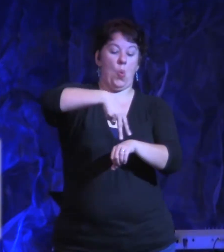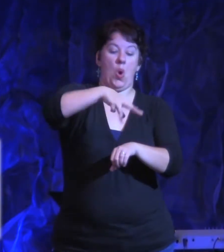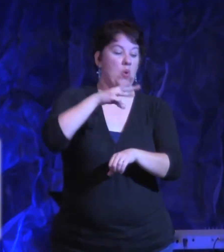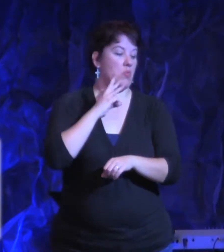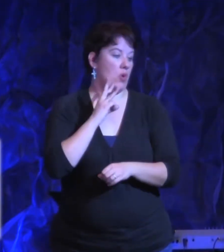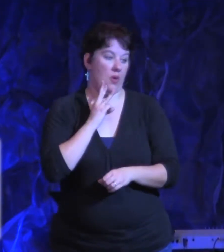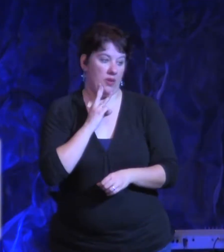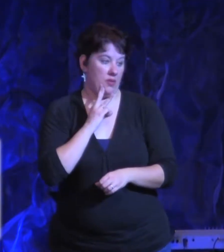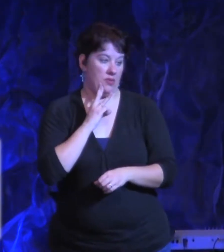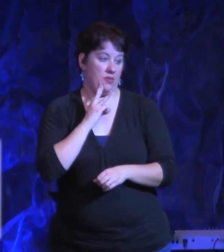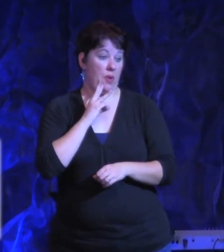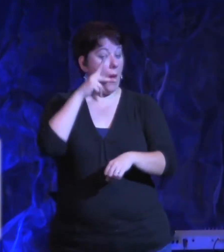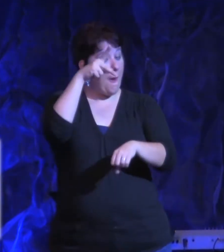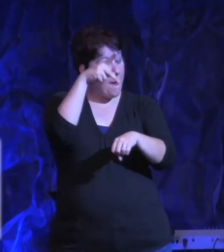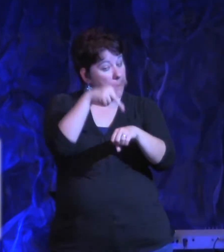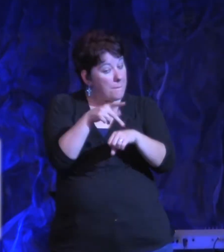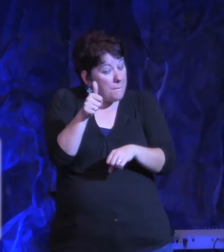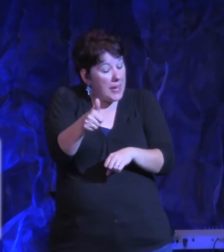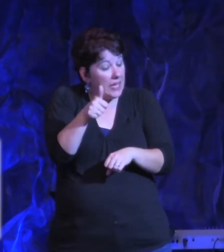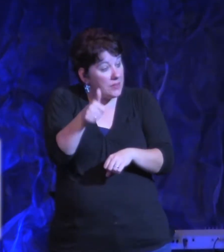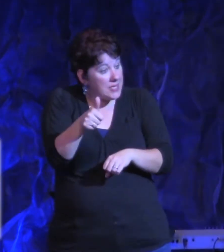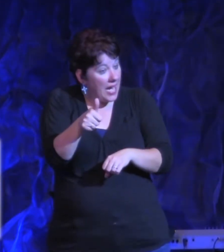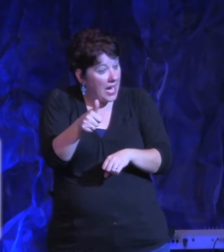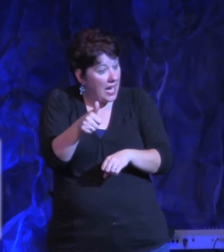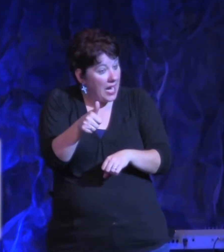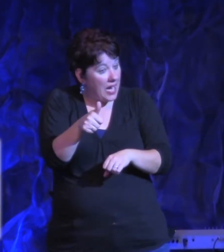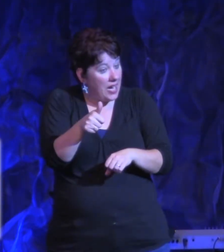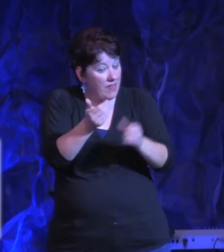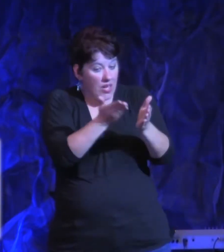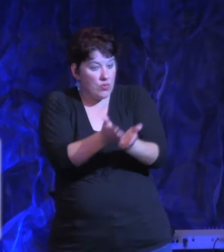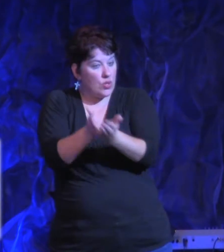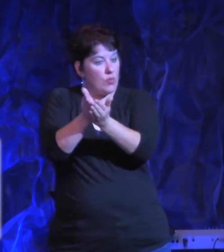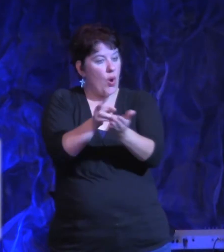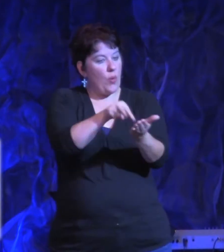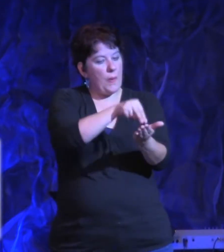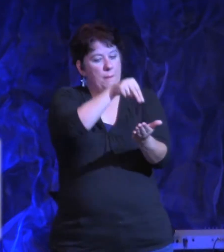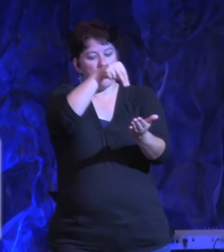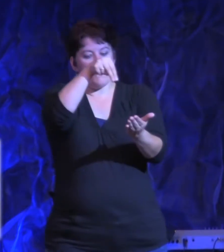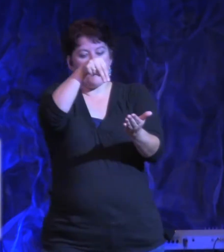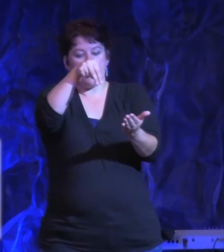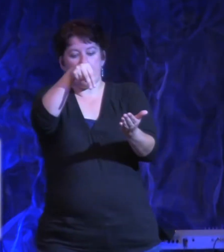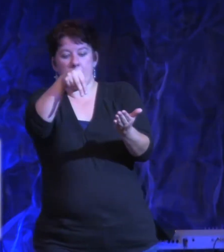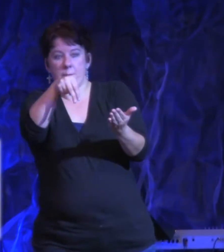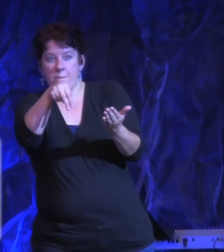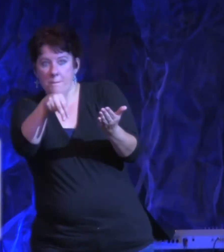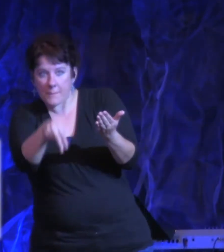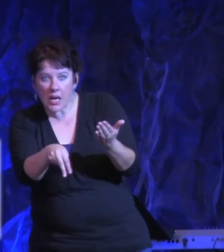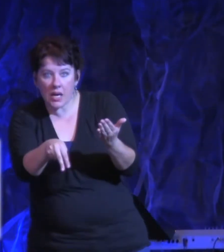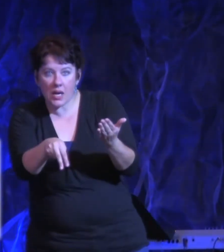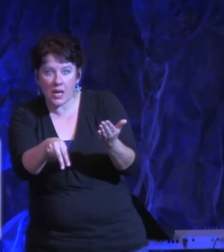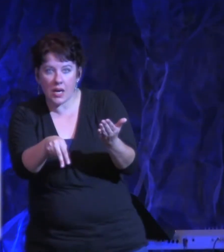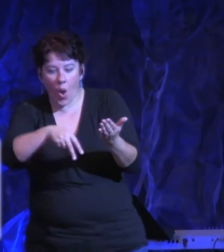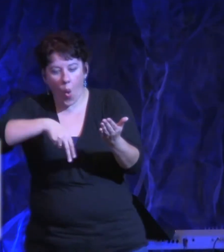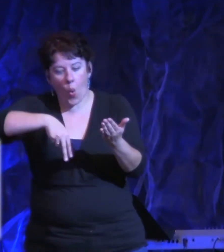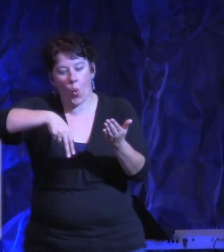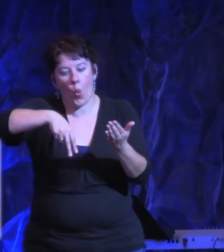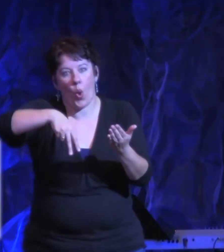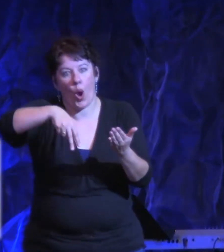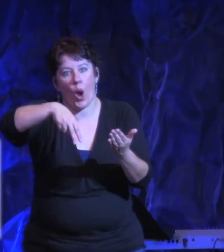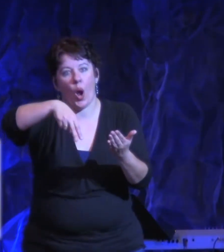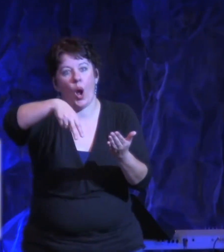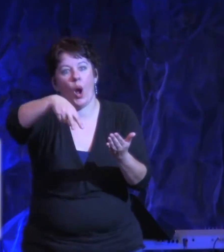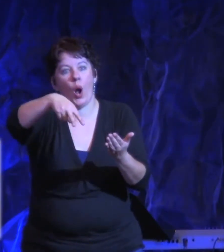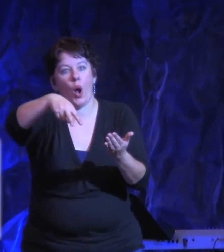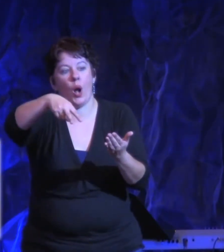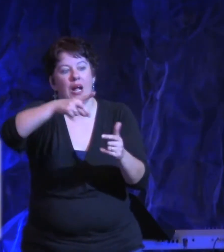But Peter walked on water until the stronghold of doubt got a hold of him. And the Bible says in Matthew 14, 28, Peter said,